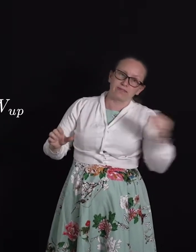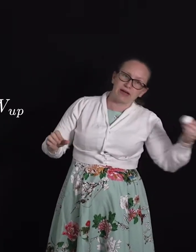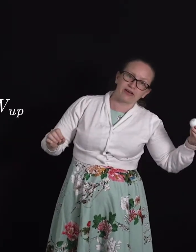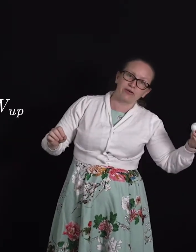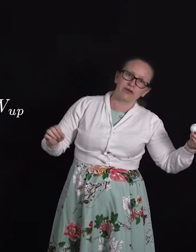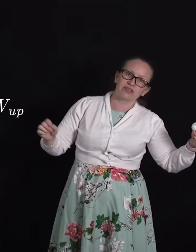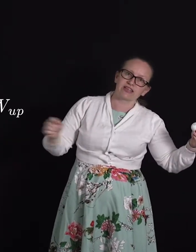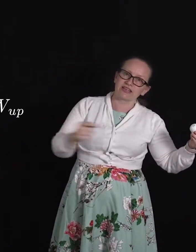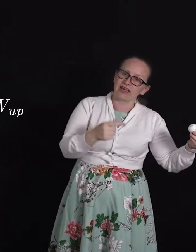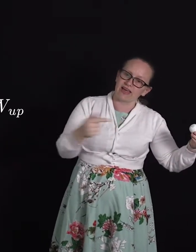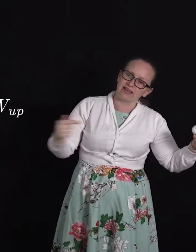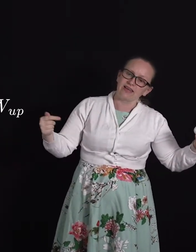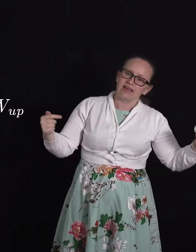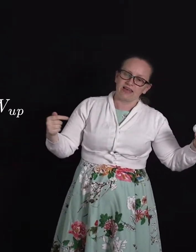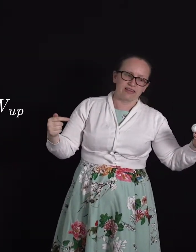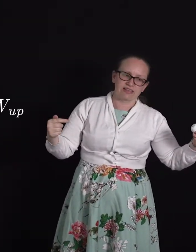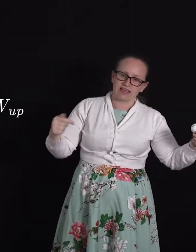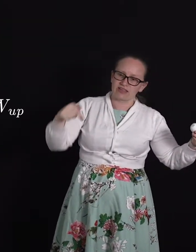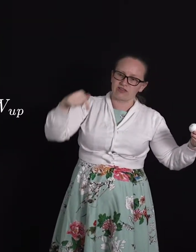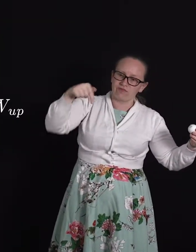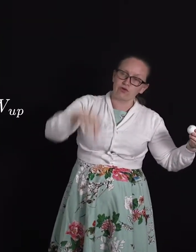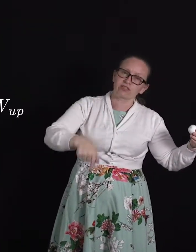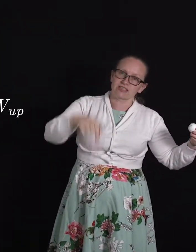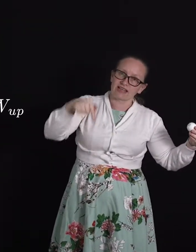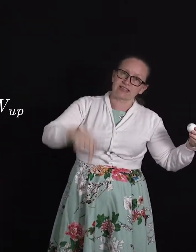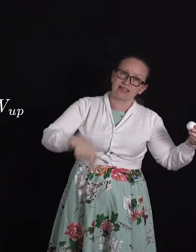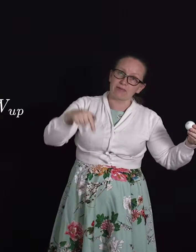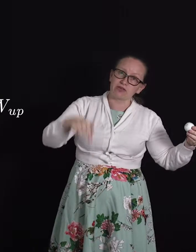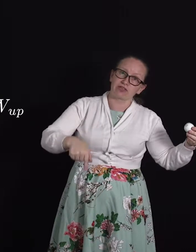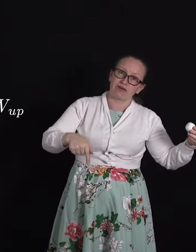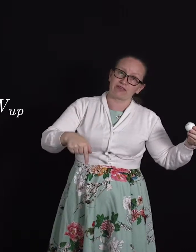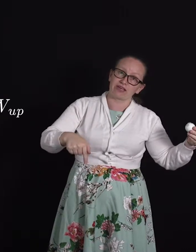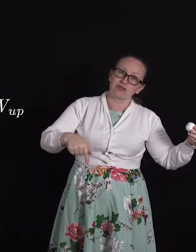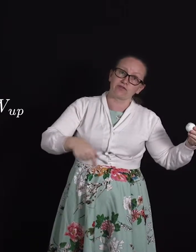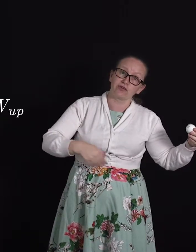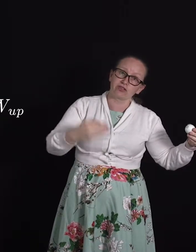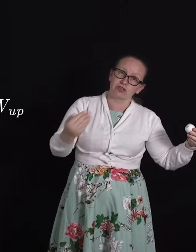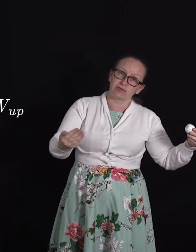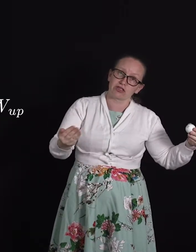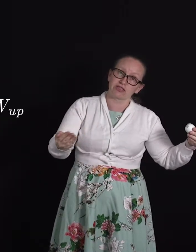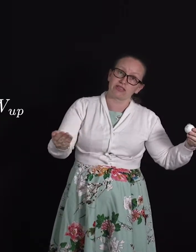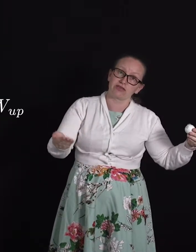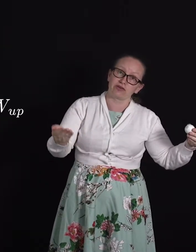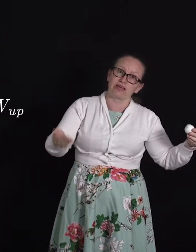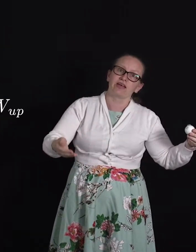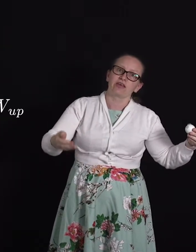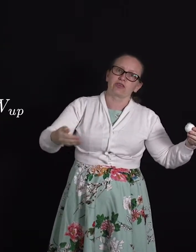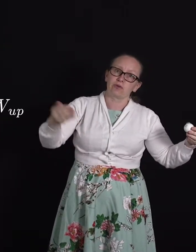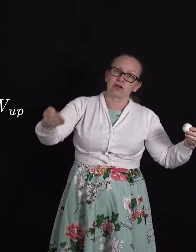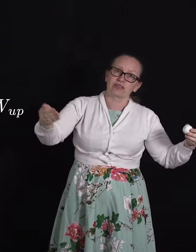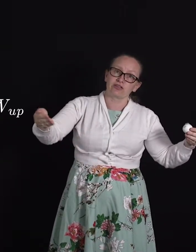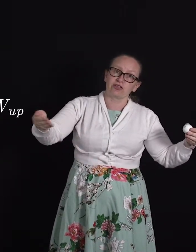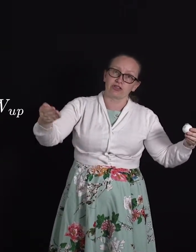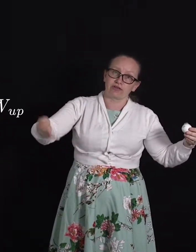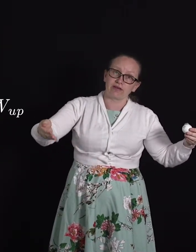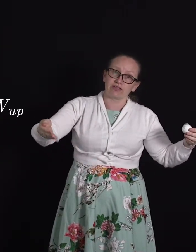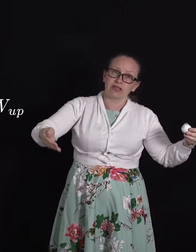back across and again in this case the force is acting downwards the gravitational force because we're just considering the work done due to the gravitational